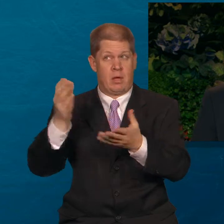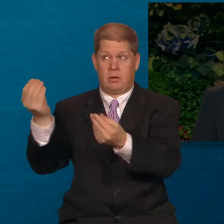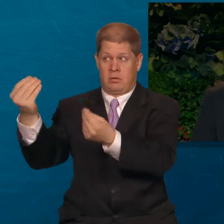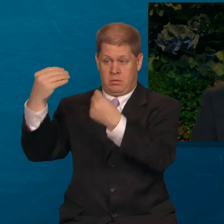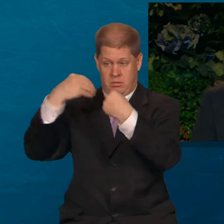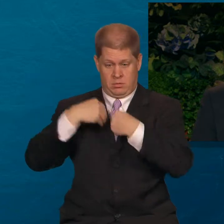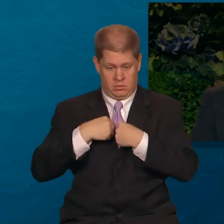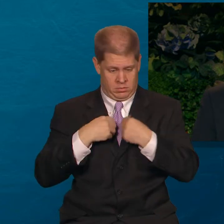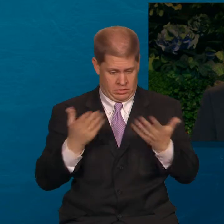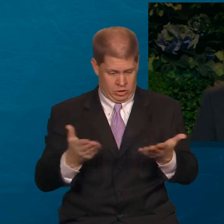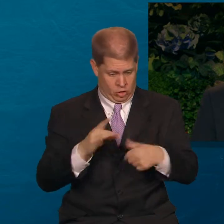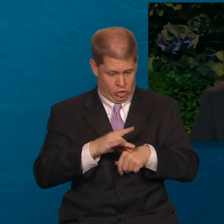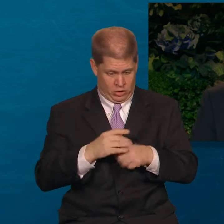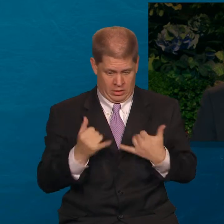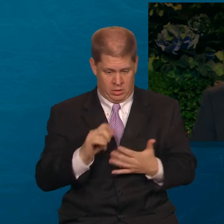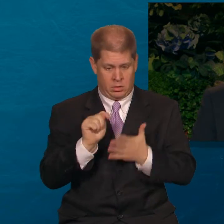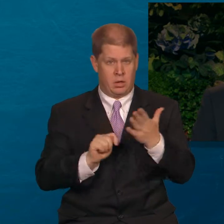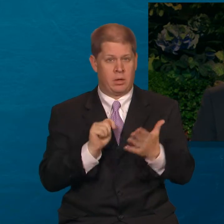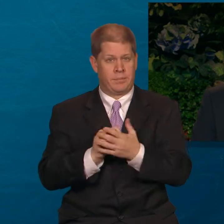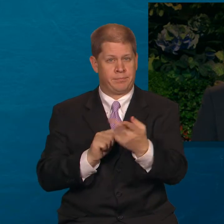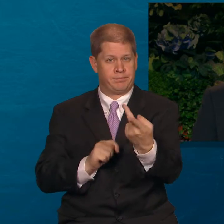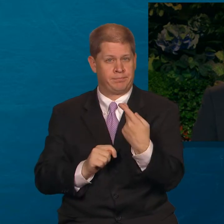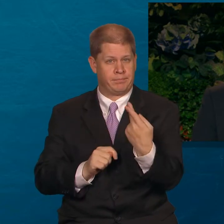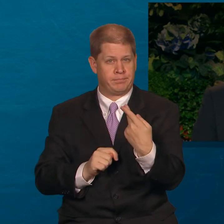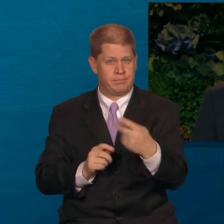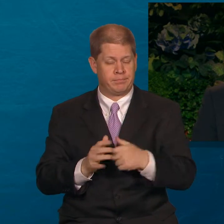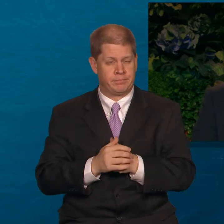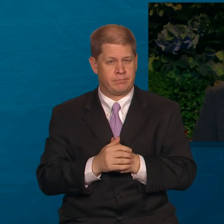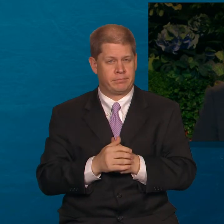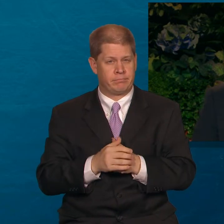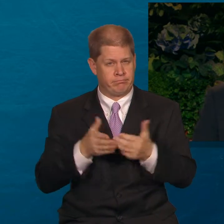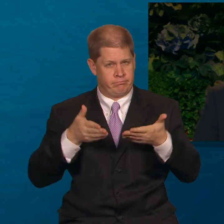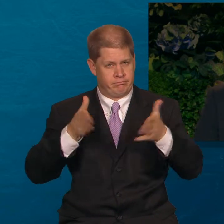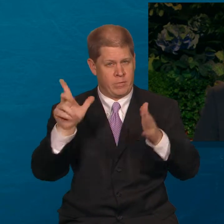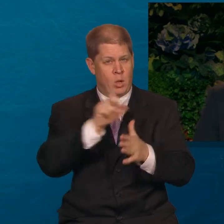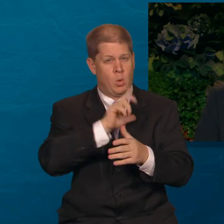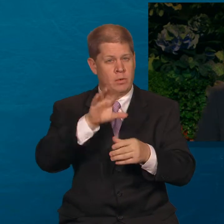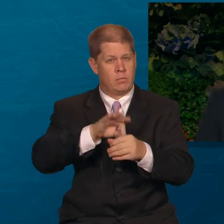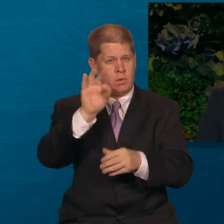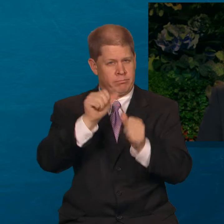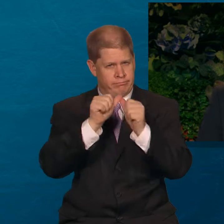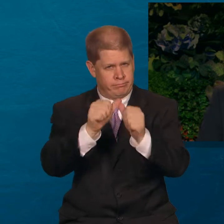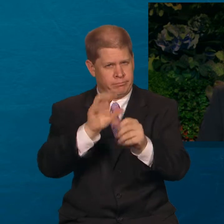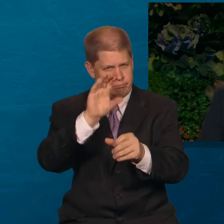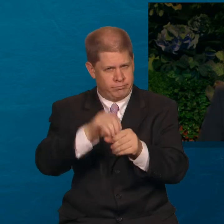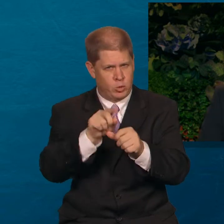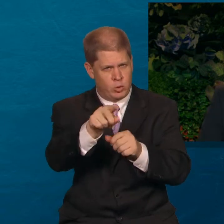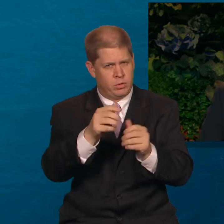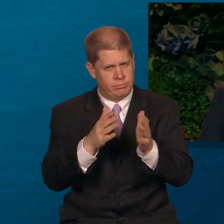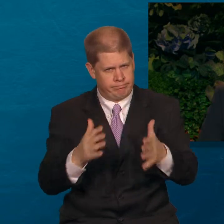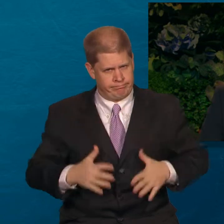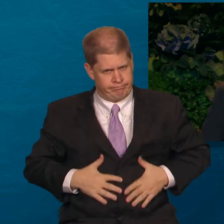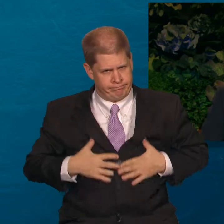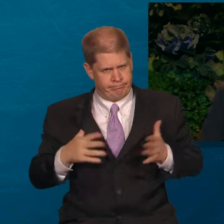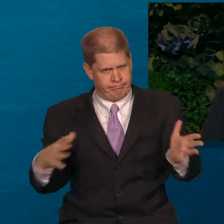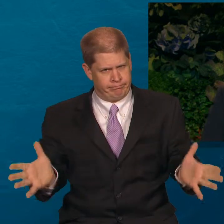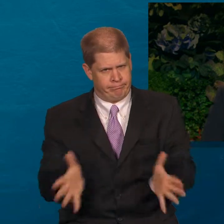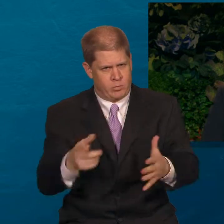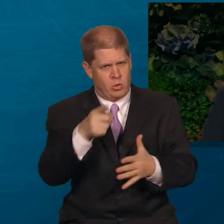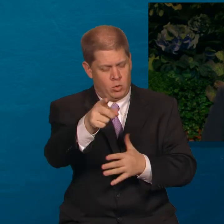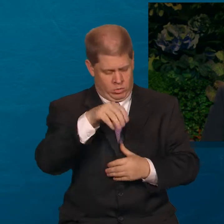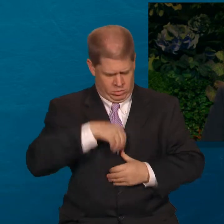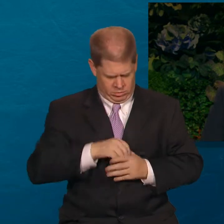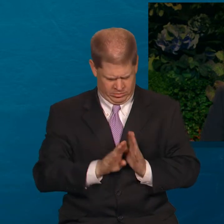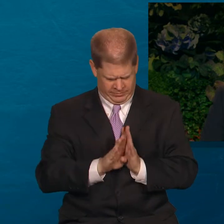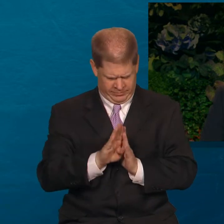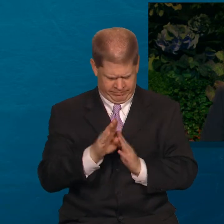earth at this time. May the Spirit of the Lord inspire us all to develop within ourselves